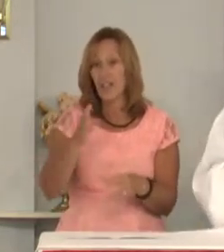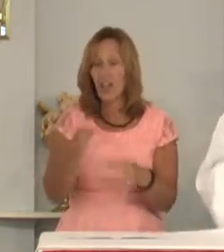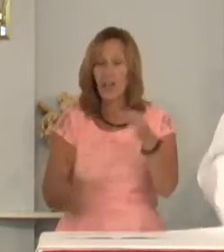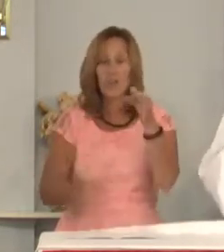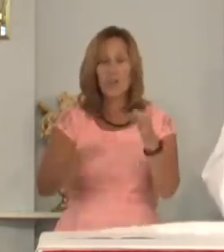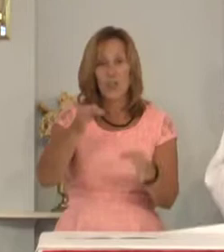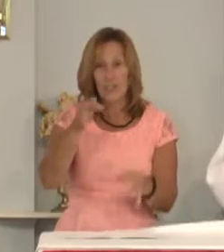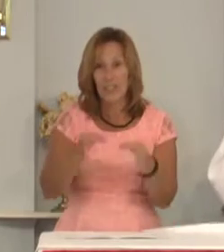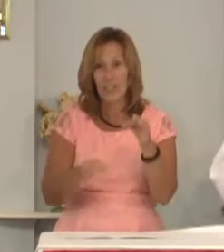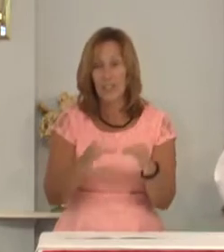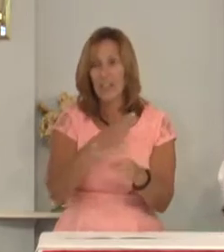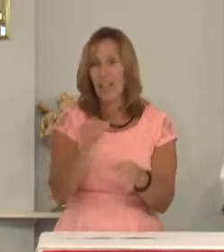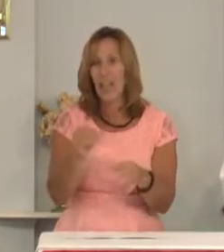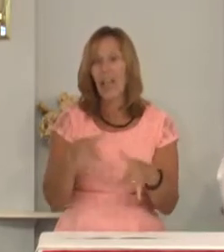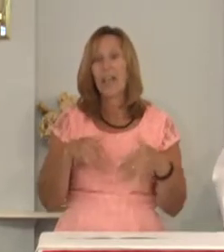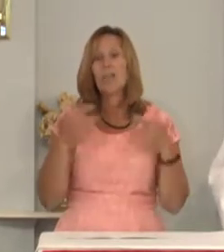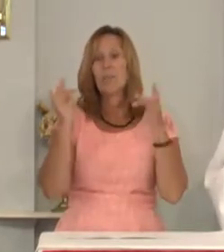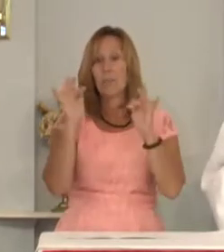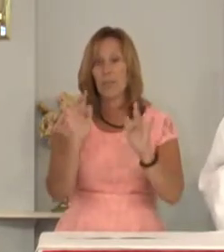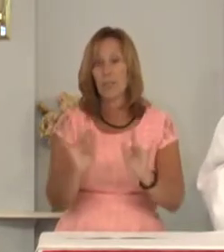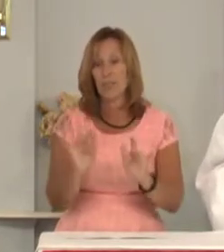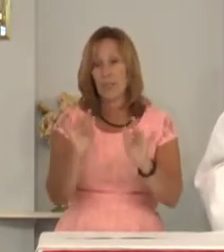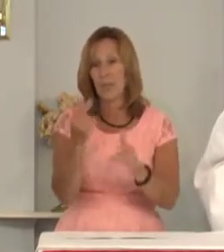justice and mercy.